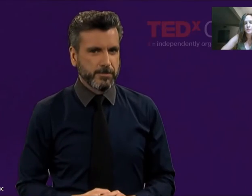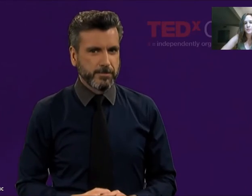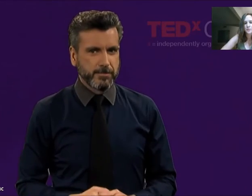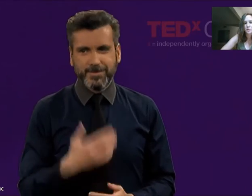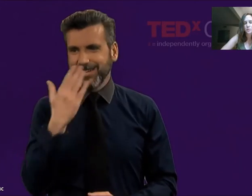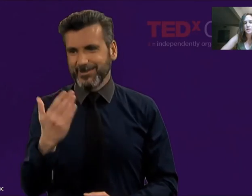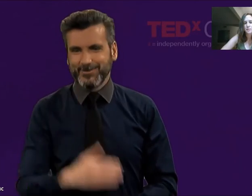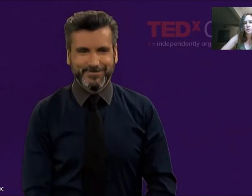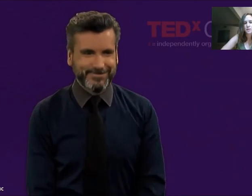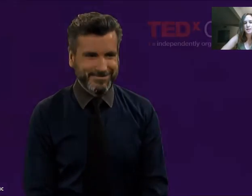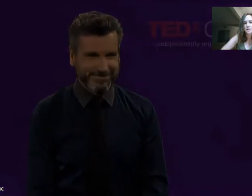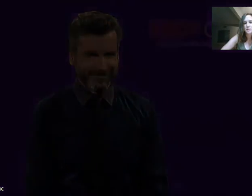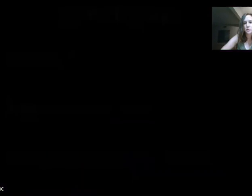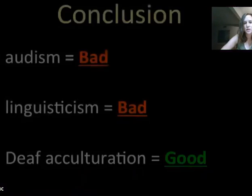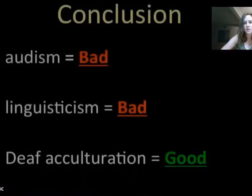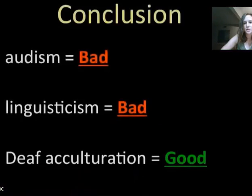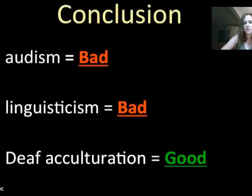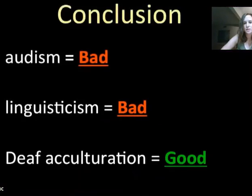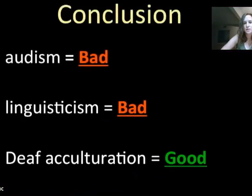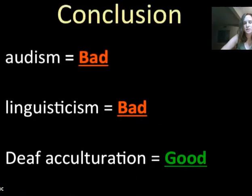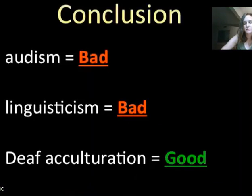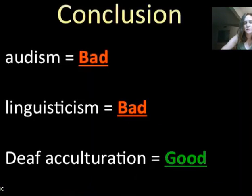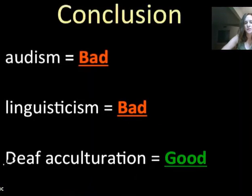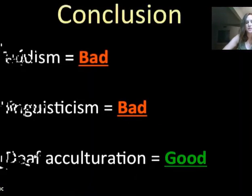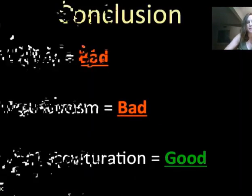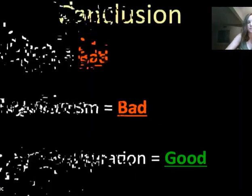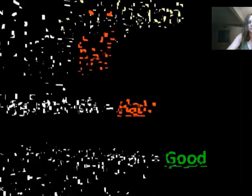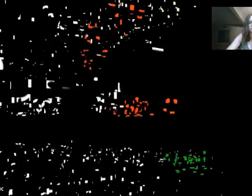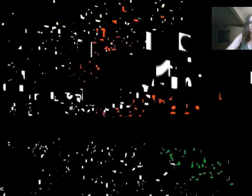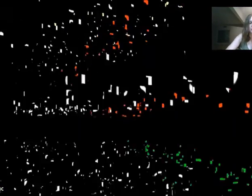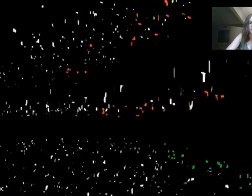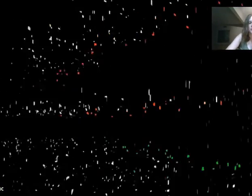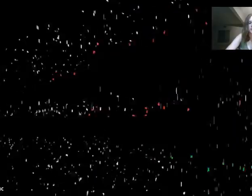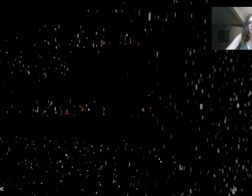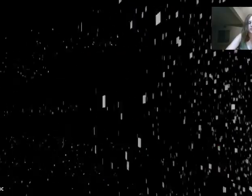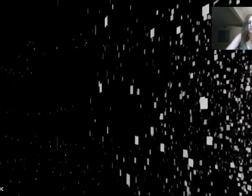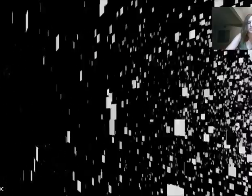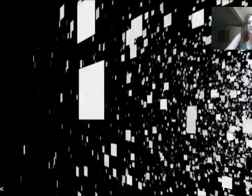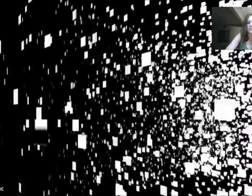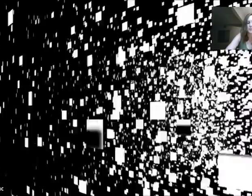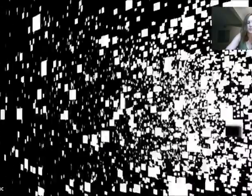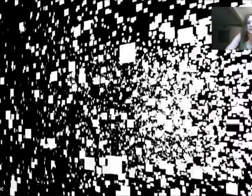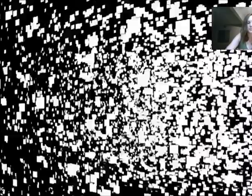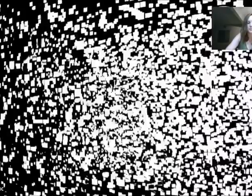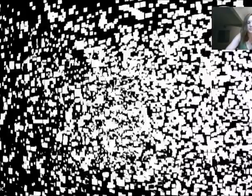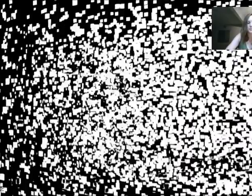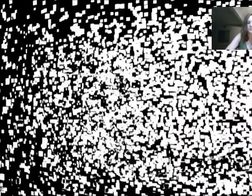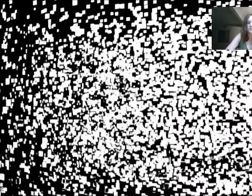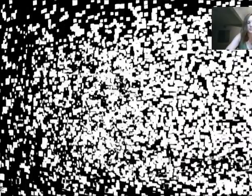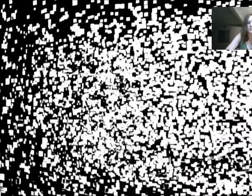But we need more leaders and more educators in our field to figure out this information. Sort of information.oooo